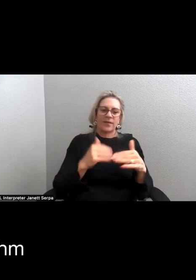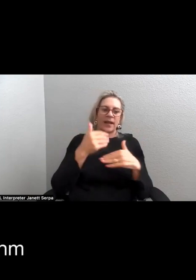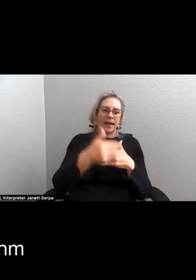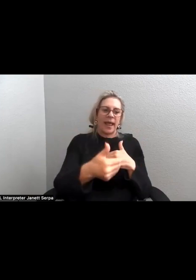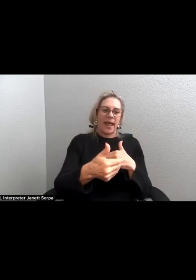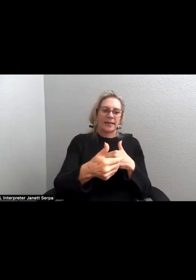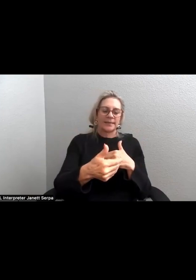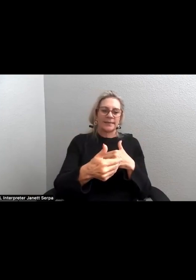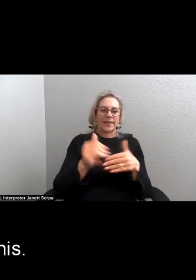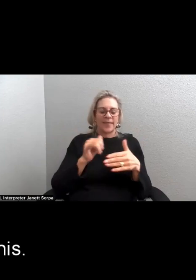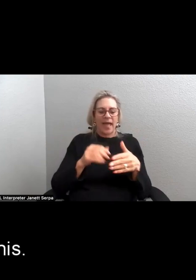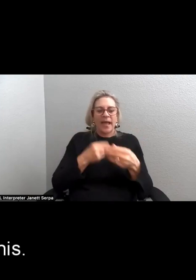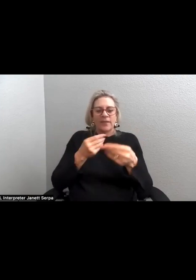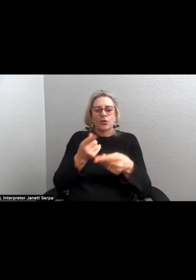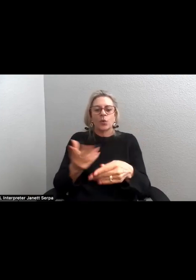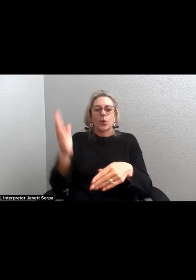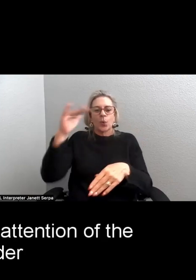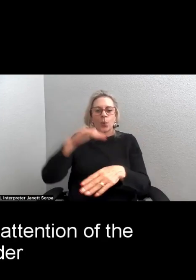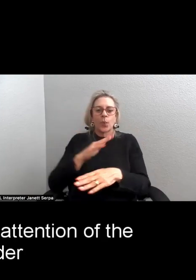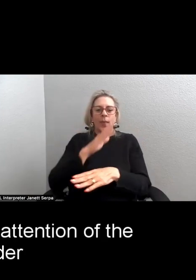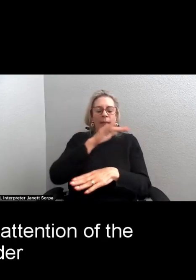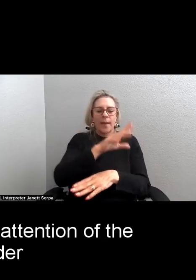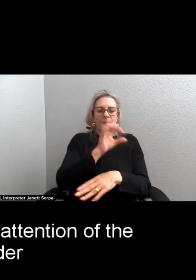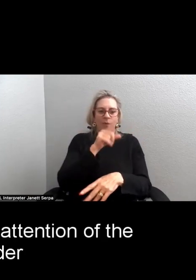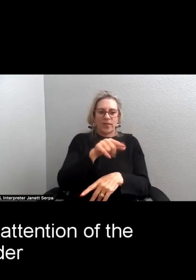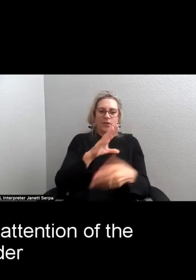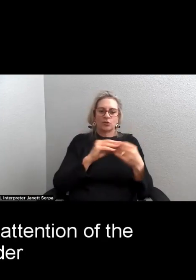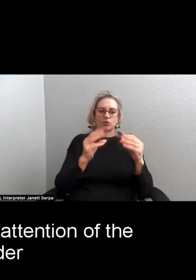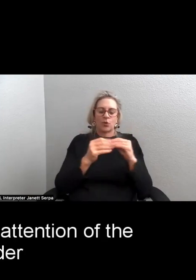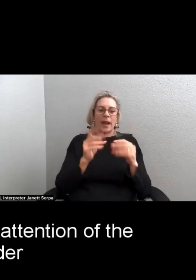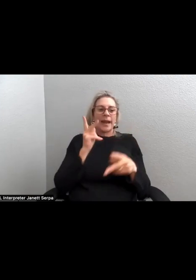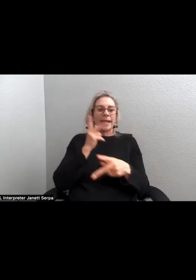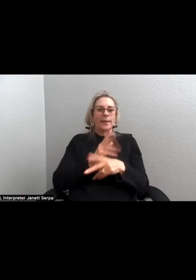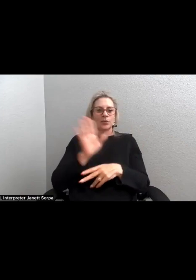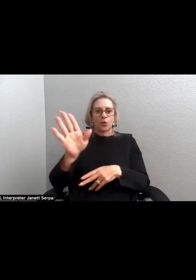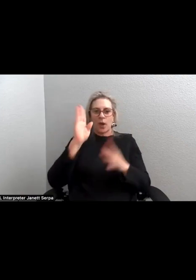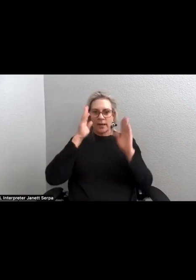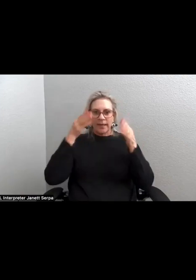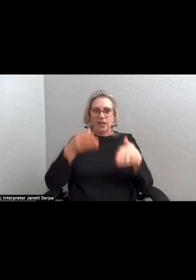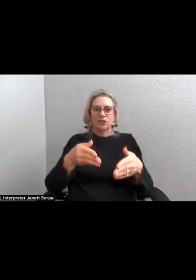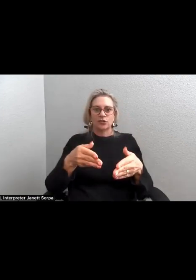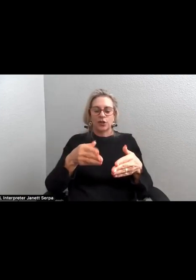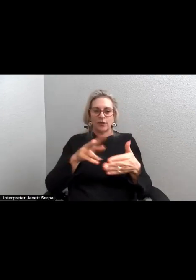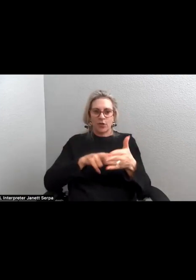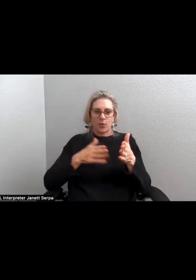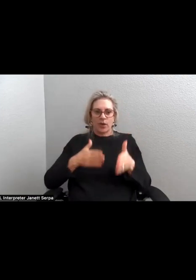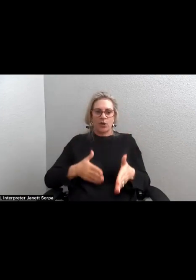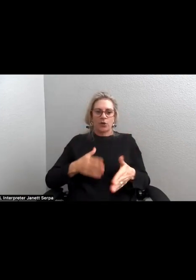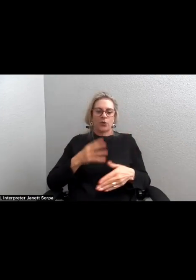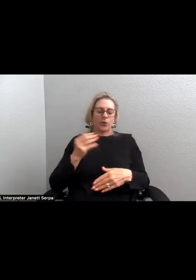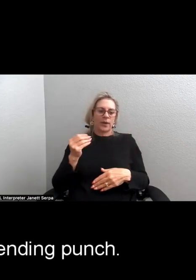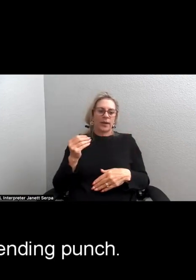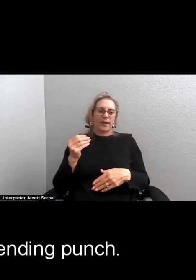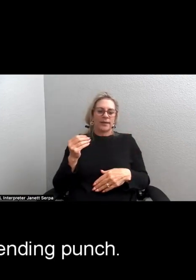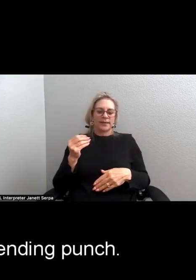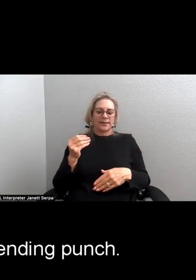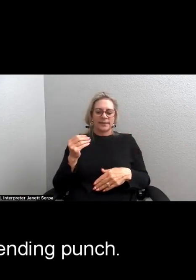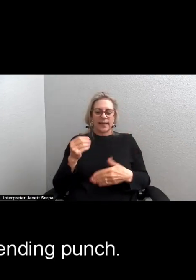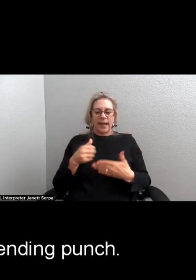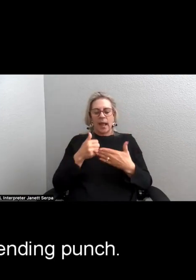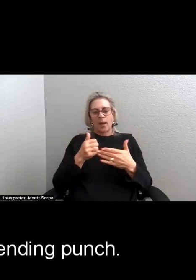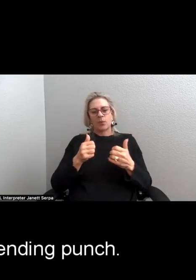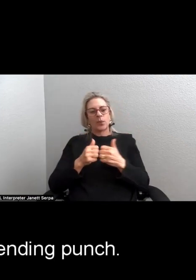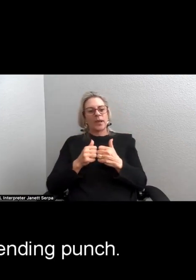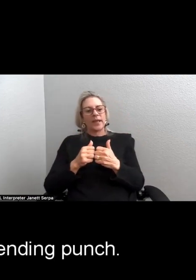rhythm for this. It also keeps the attention of the reader and helps with